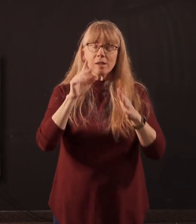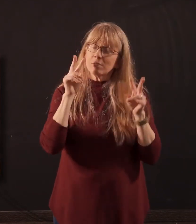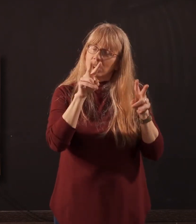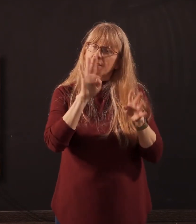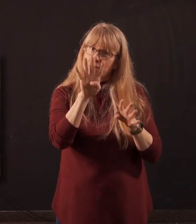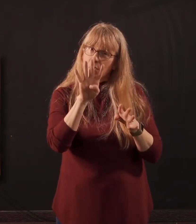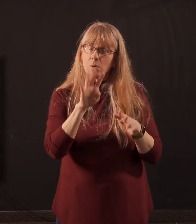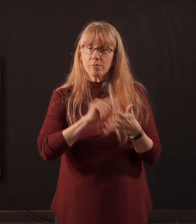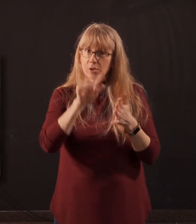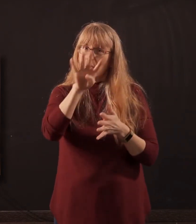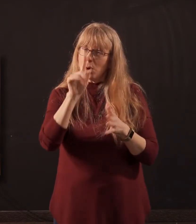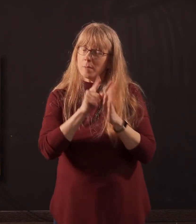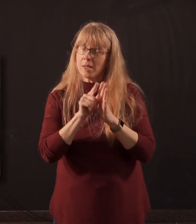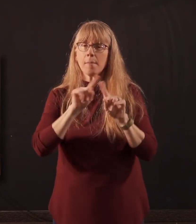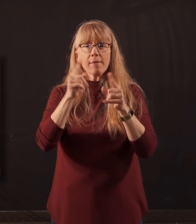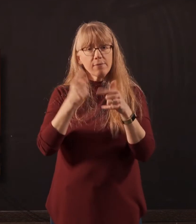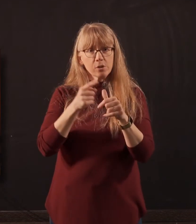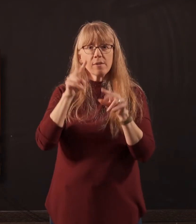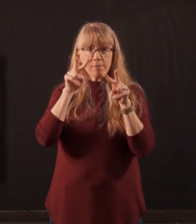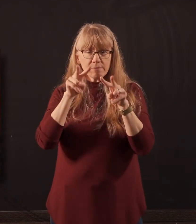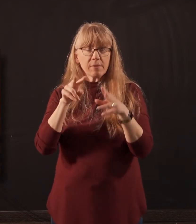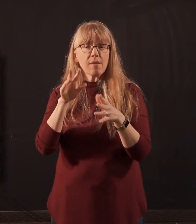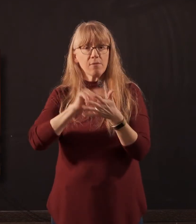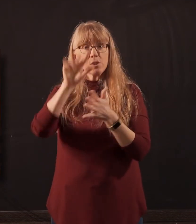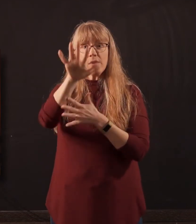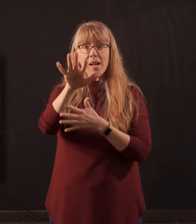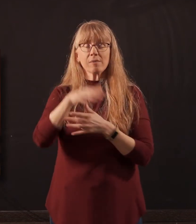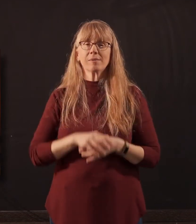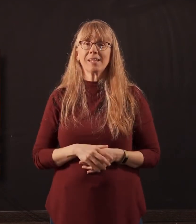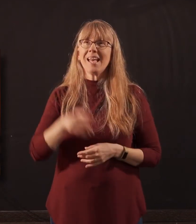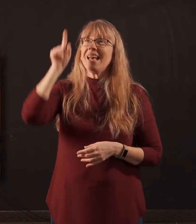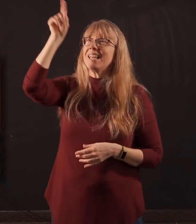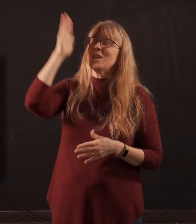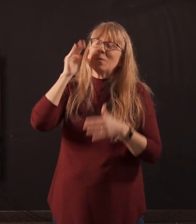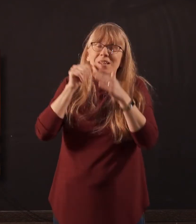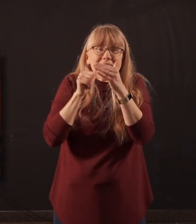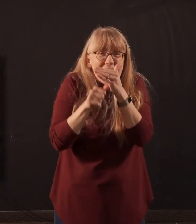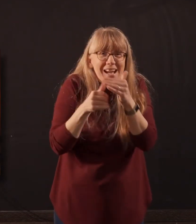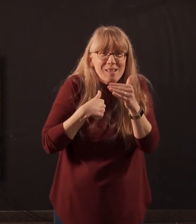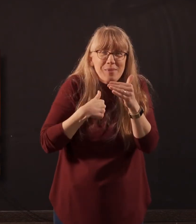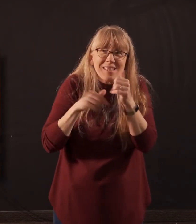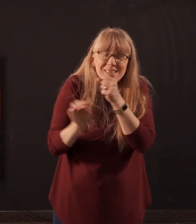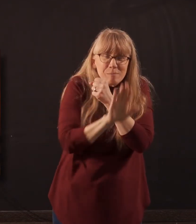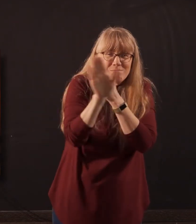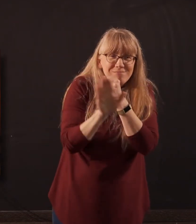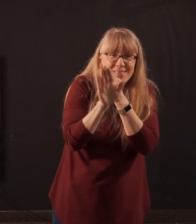verse 4. But let's take a look at verse 5. It says this. For he will hide me in his shelter in the day of trouble.